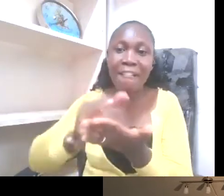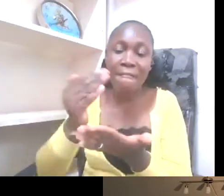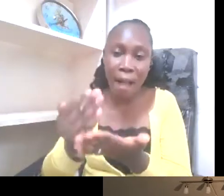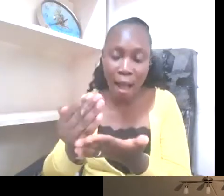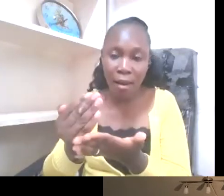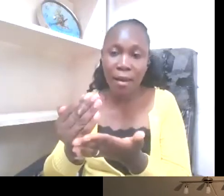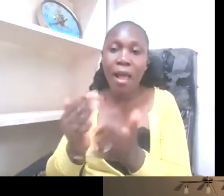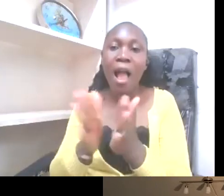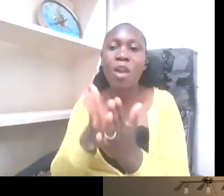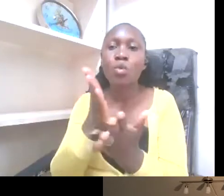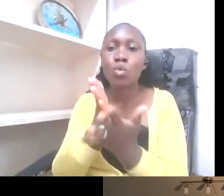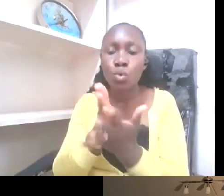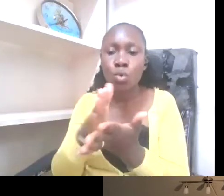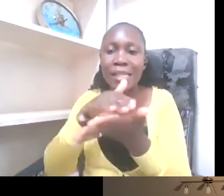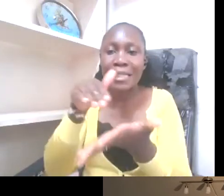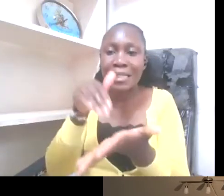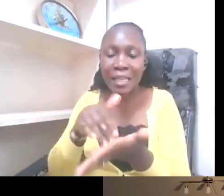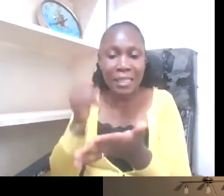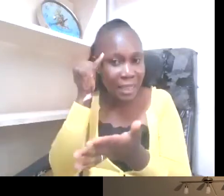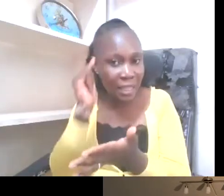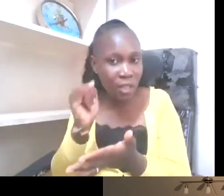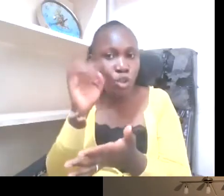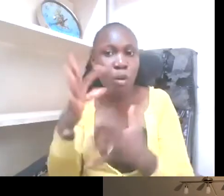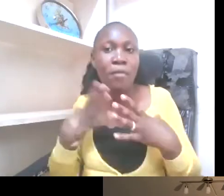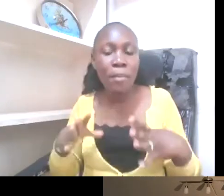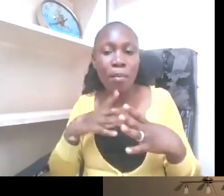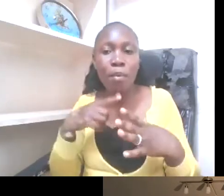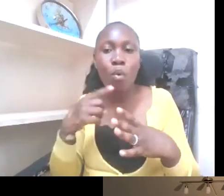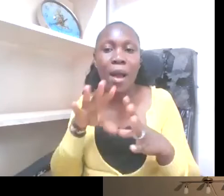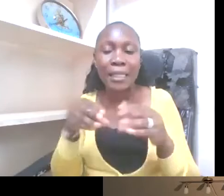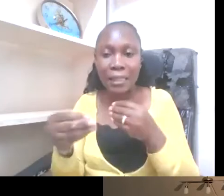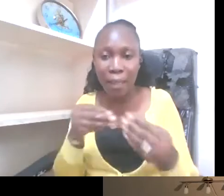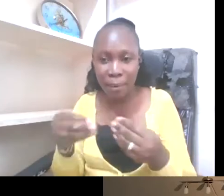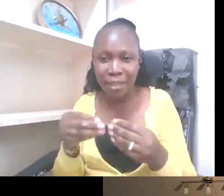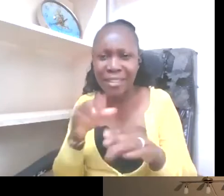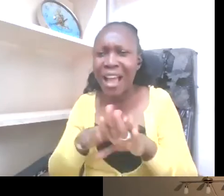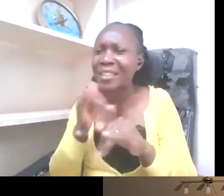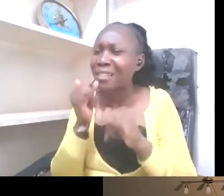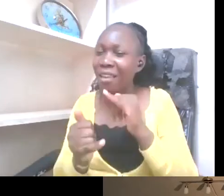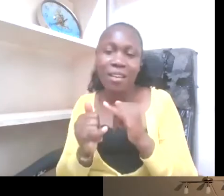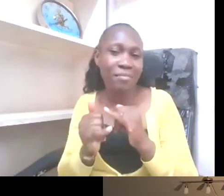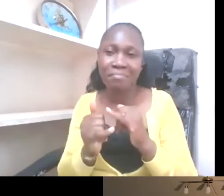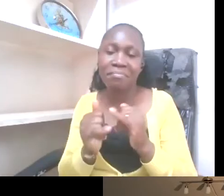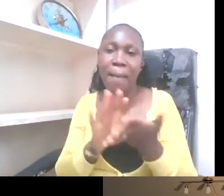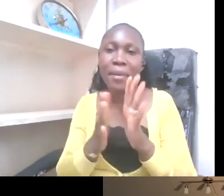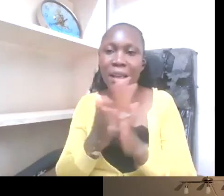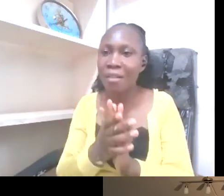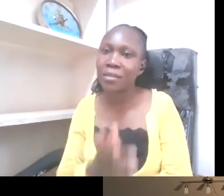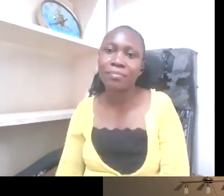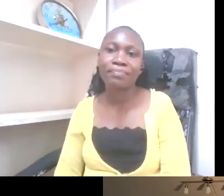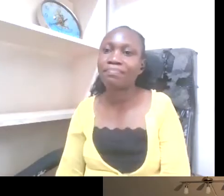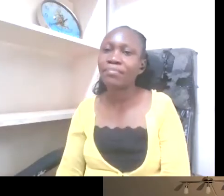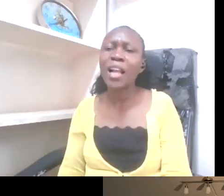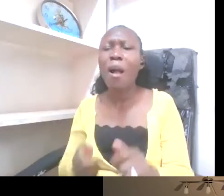the issues of people who are differently abled, at the end of the day, becomes a tag, you know, a push and pull tag of